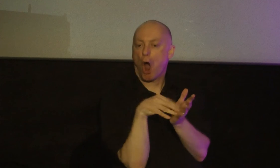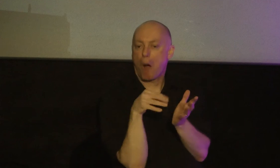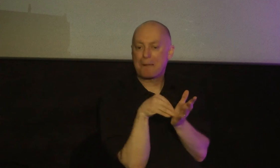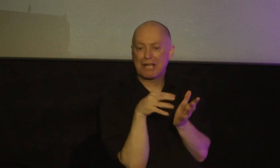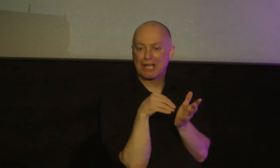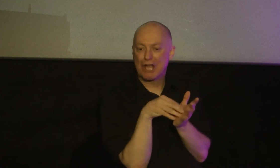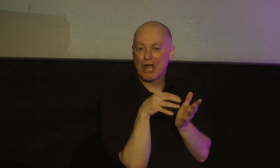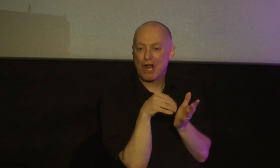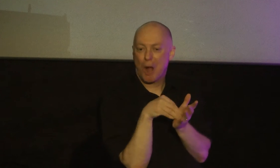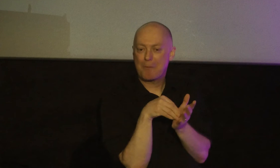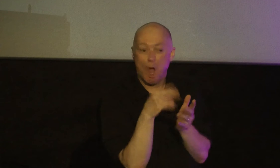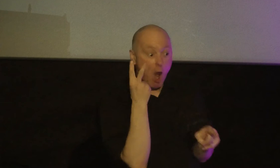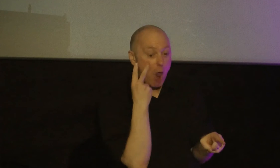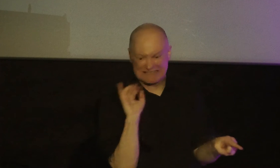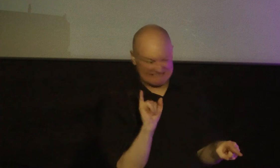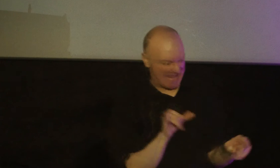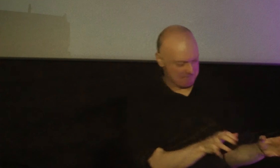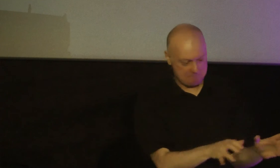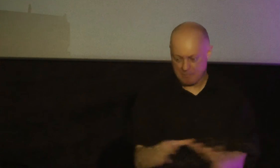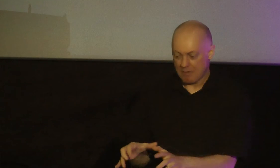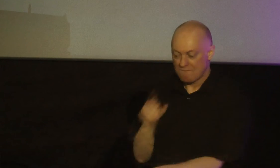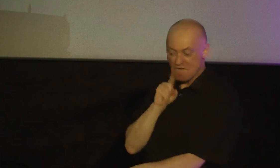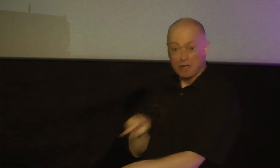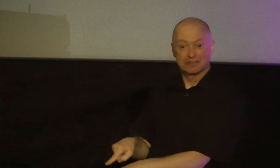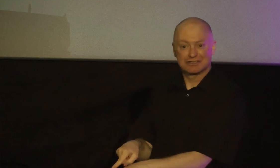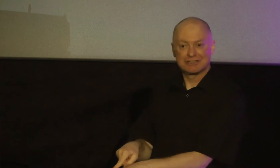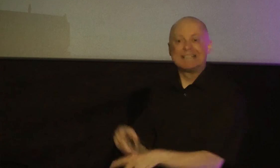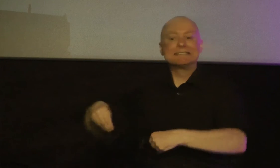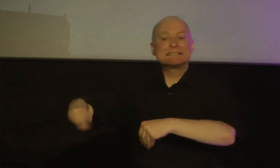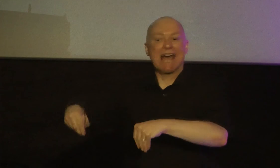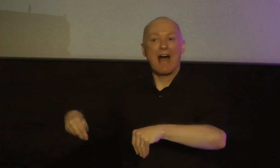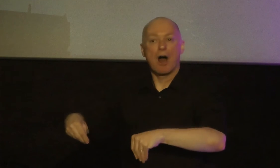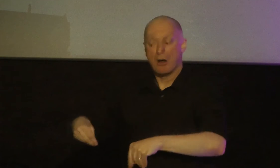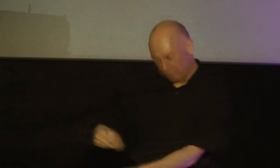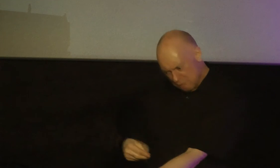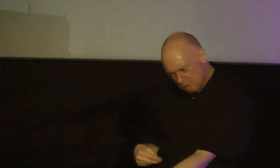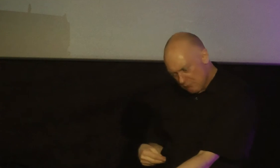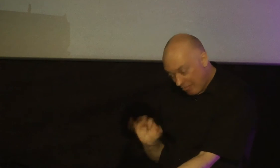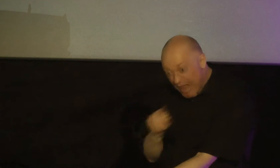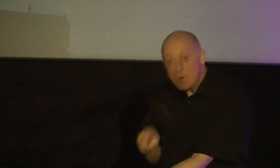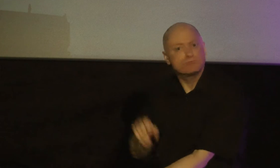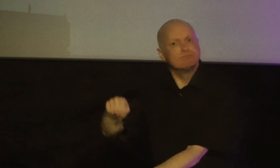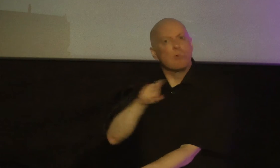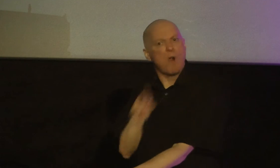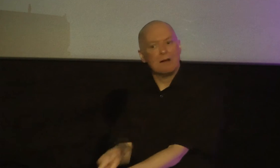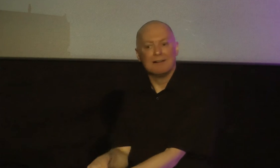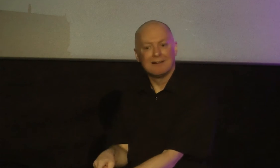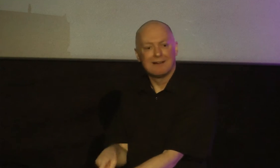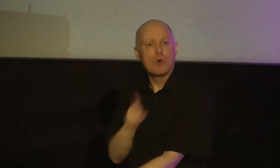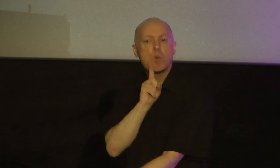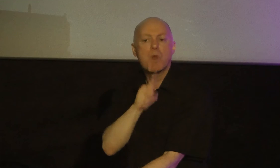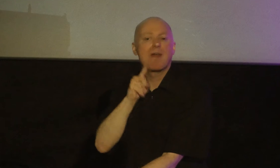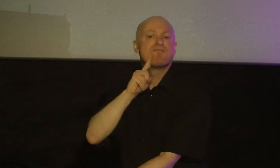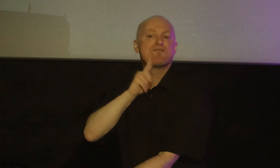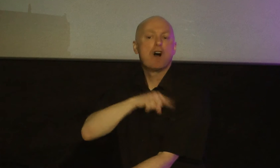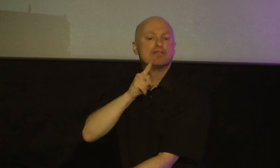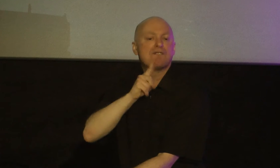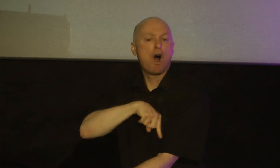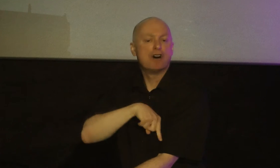replicate it and they sell it as if it's the real thing it's counterfeiting purses